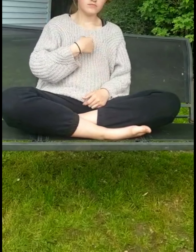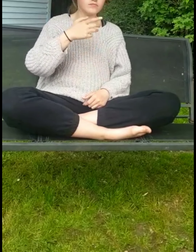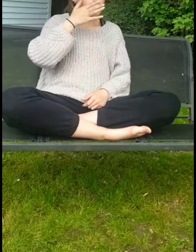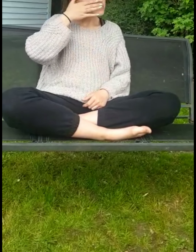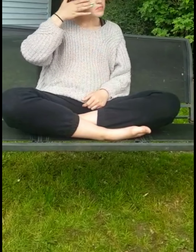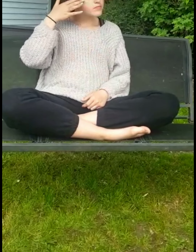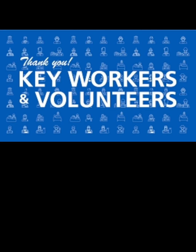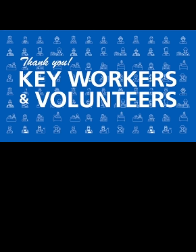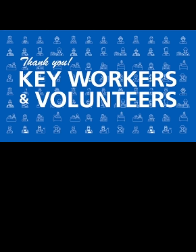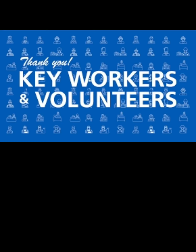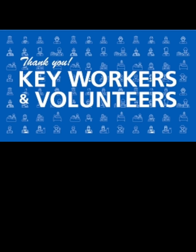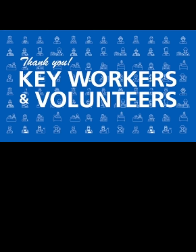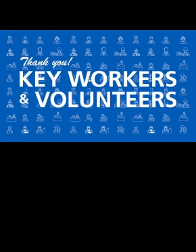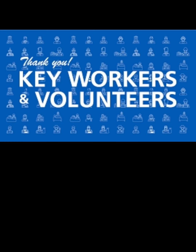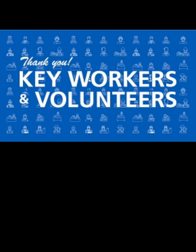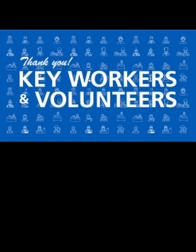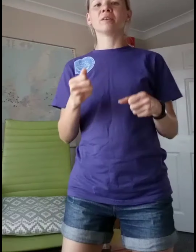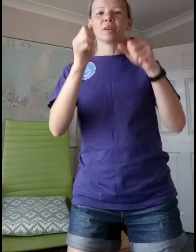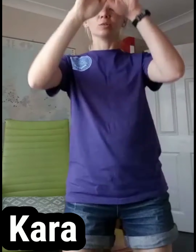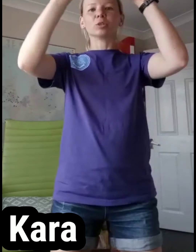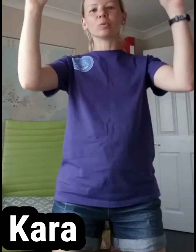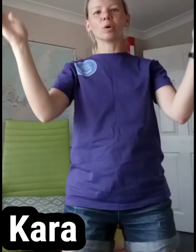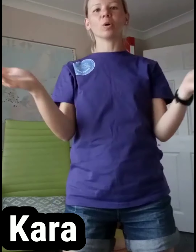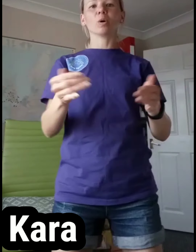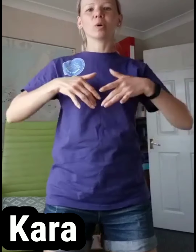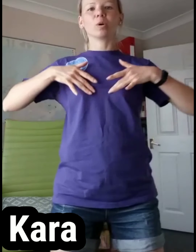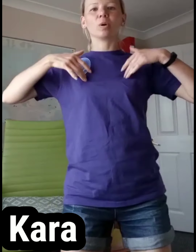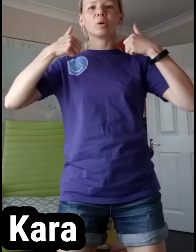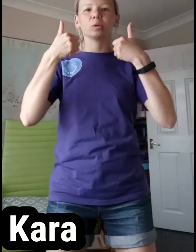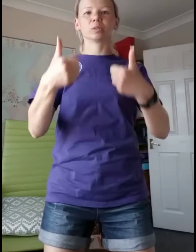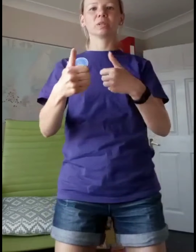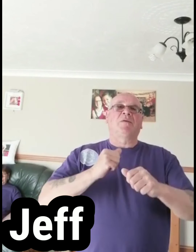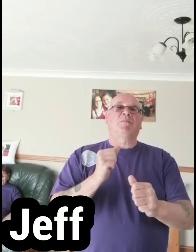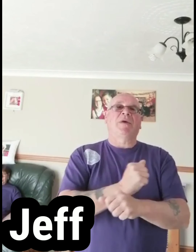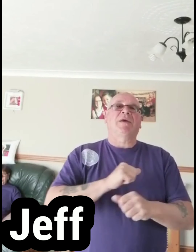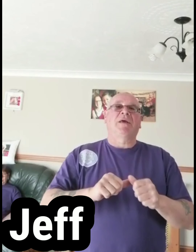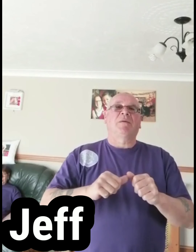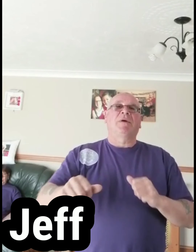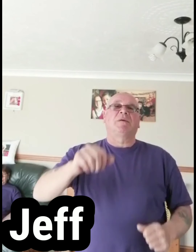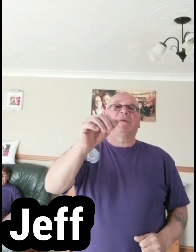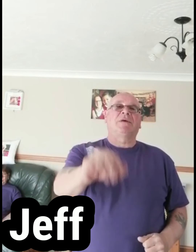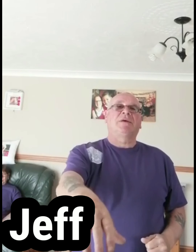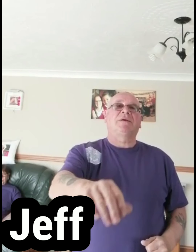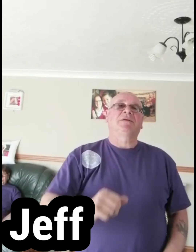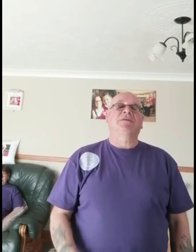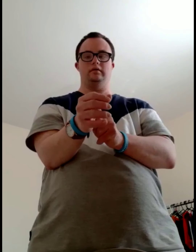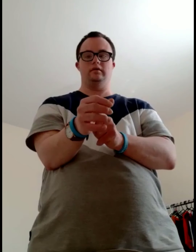me Feel the world, make it a better place